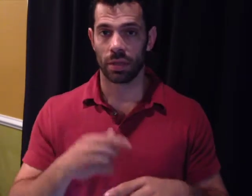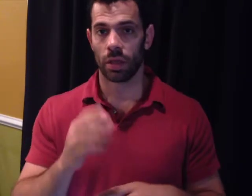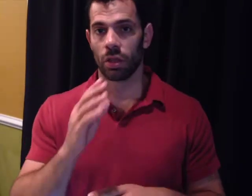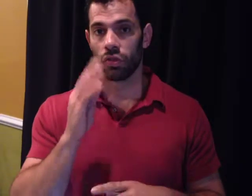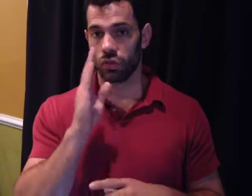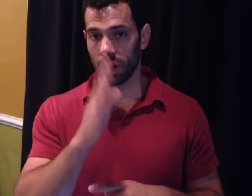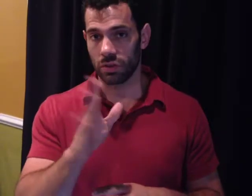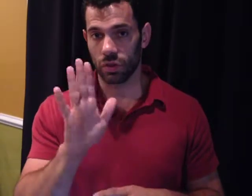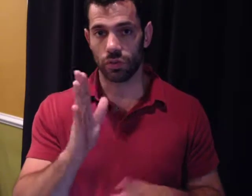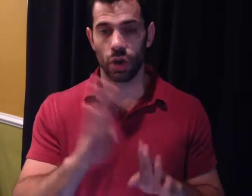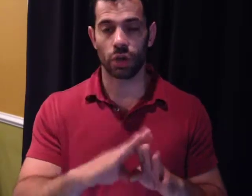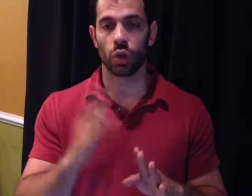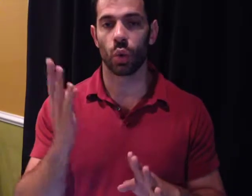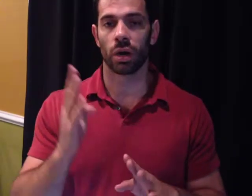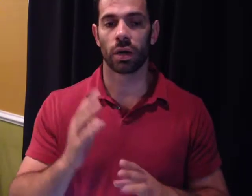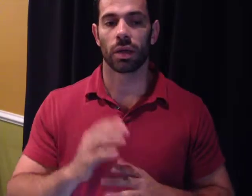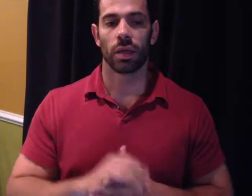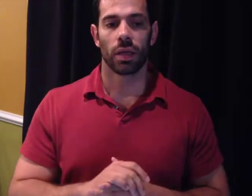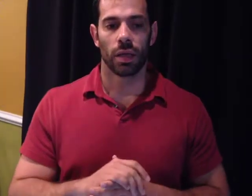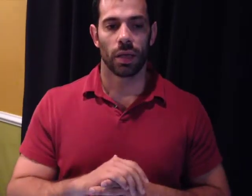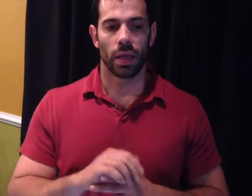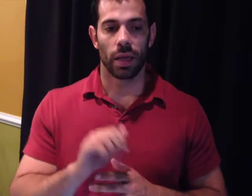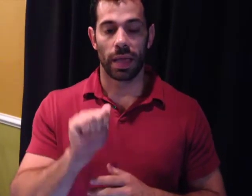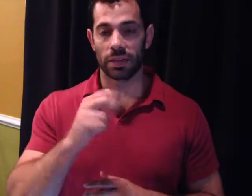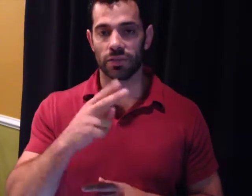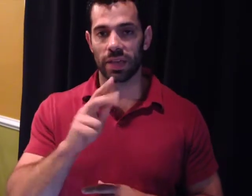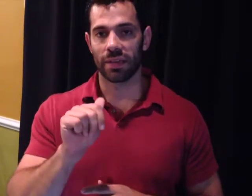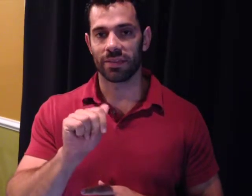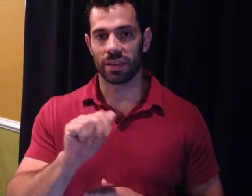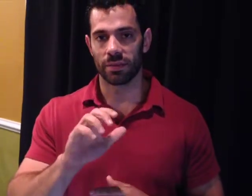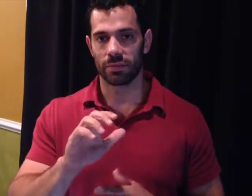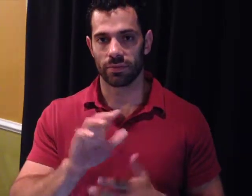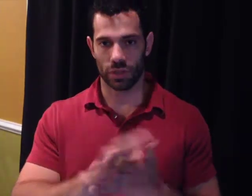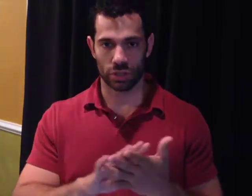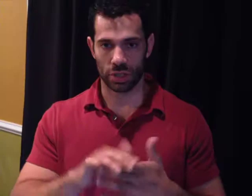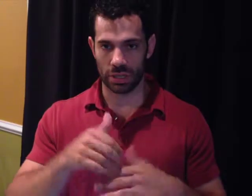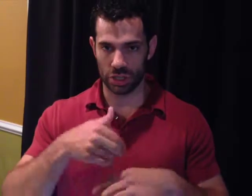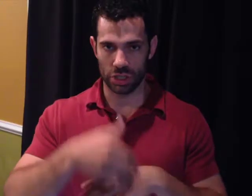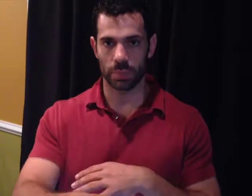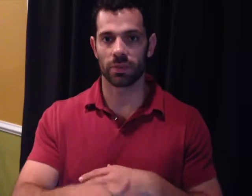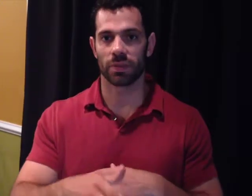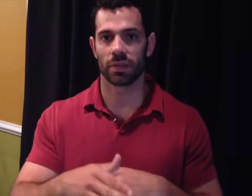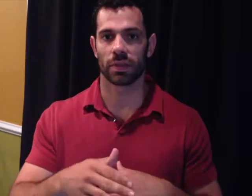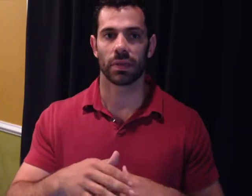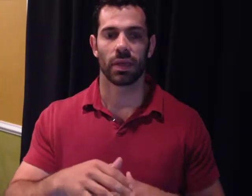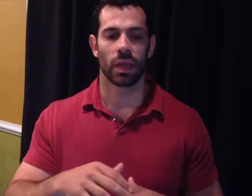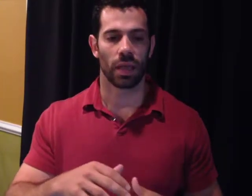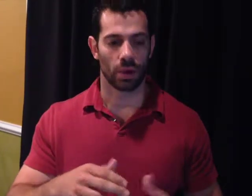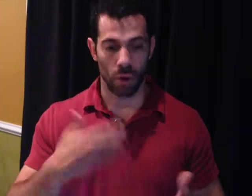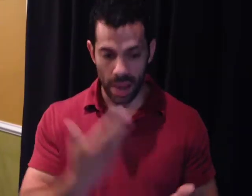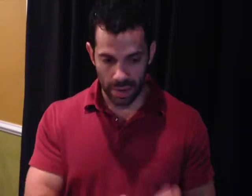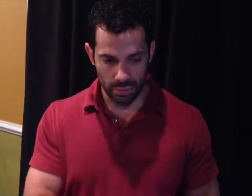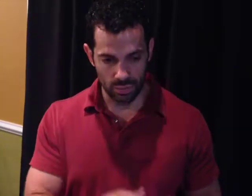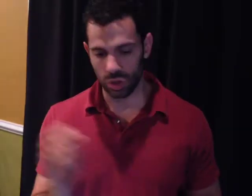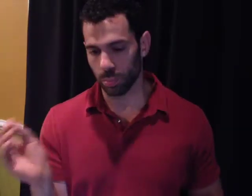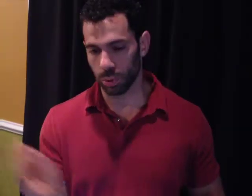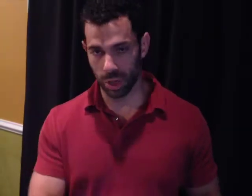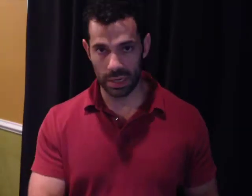straight to your front door. HVAC filter is shipped. It arrives. You put it